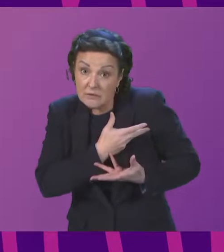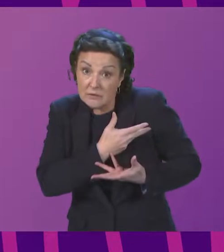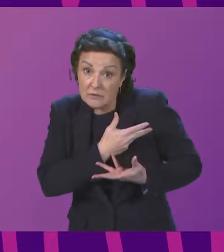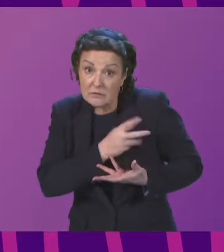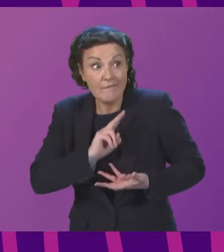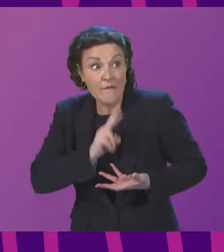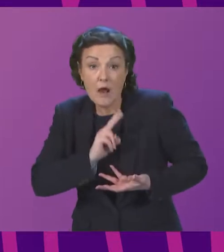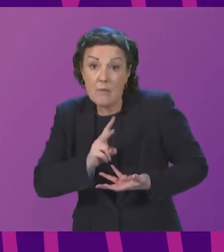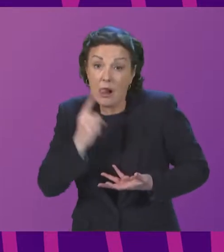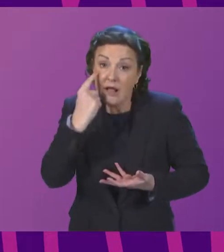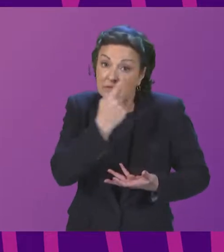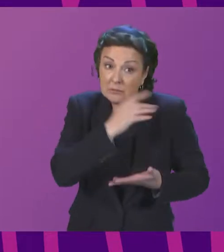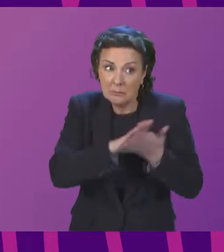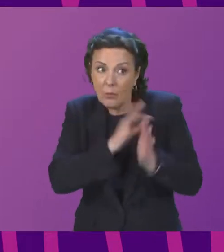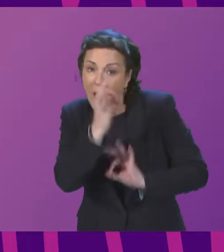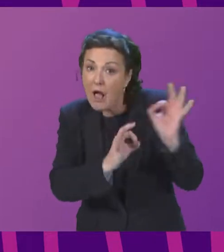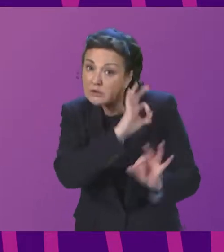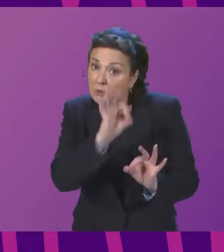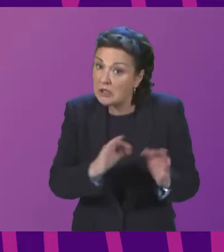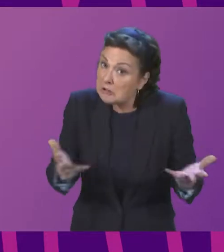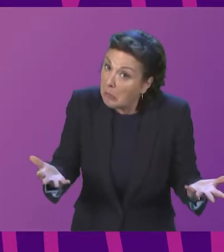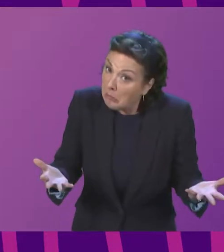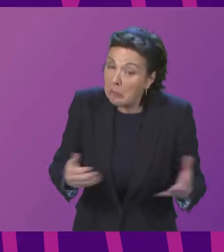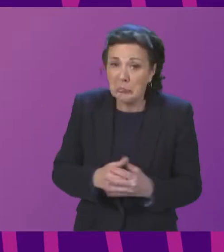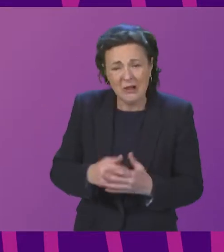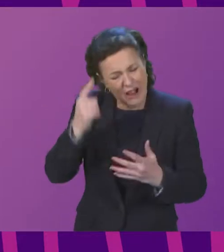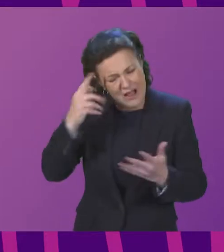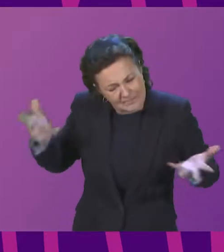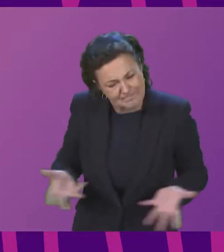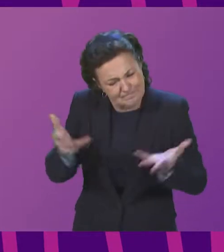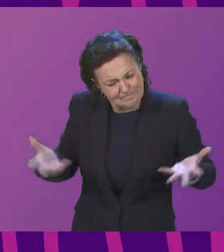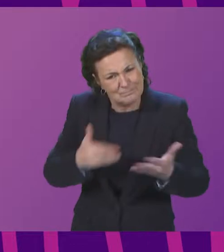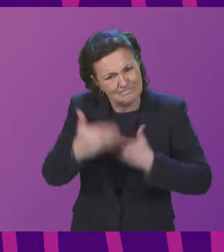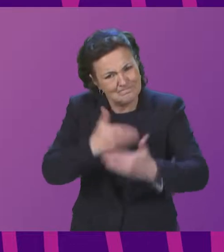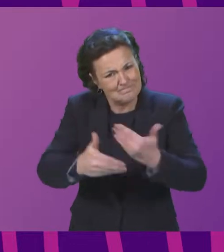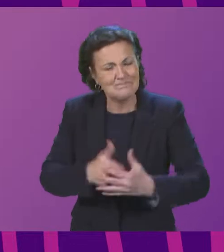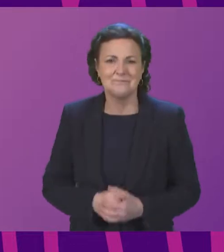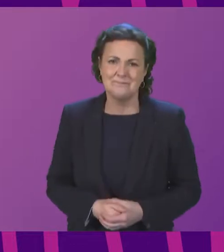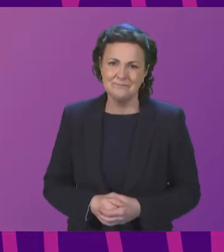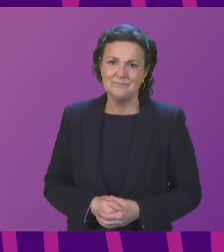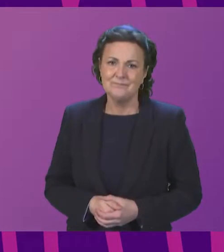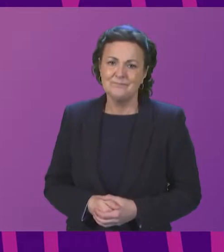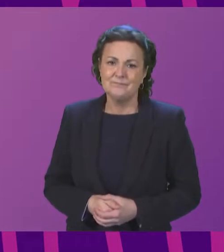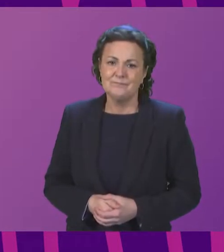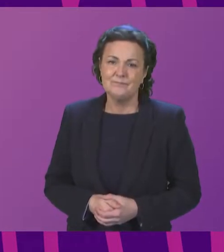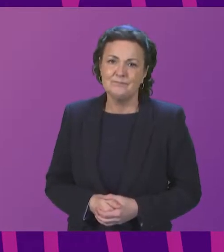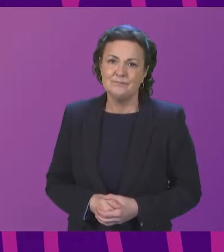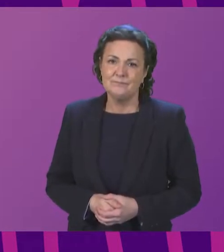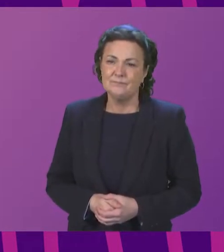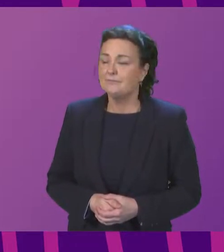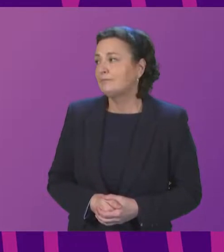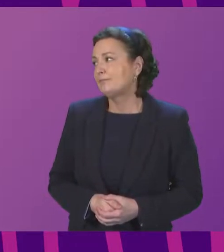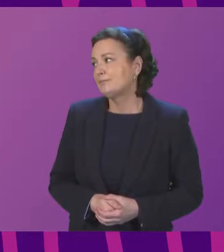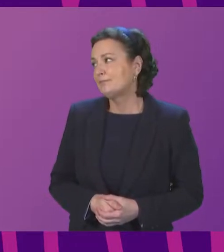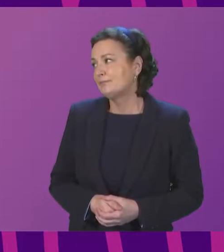well to committee so we could ask questions and let's just push it on and progress with it okay um can I say